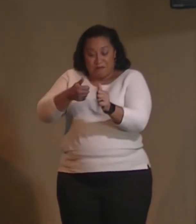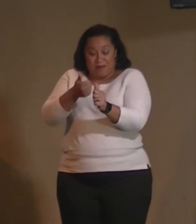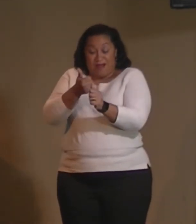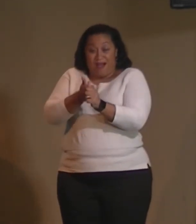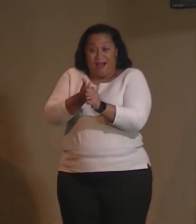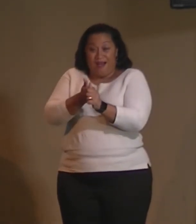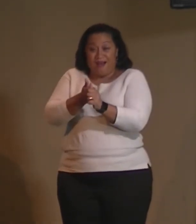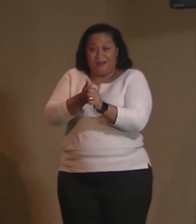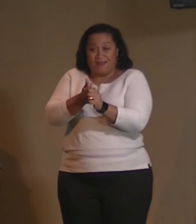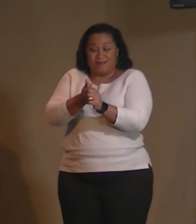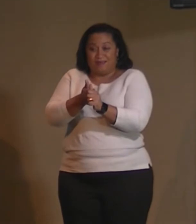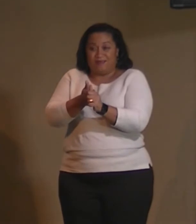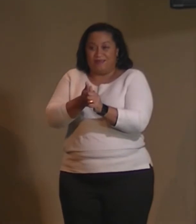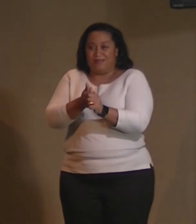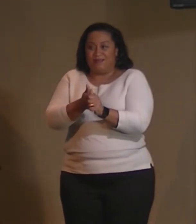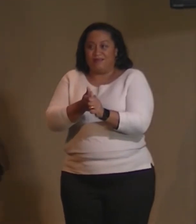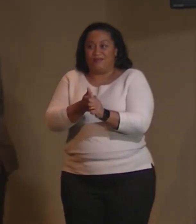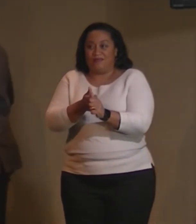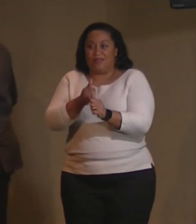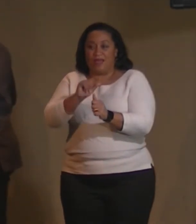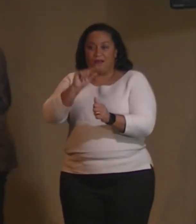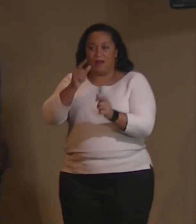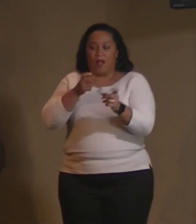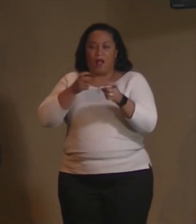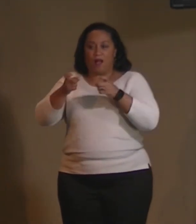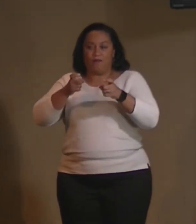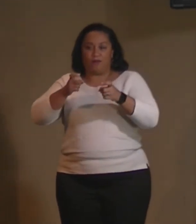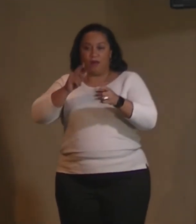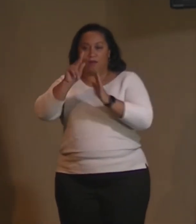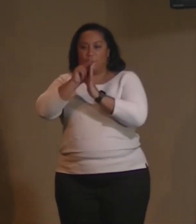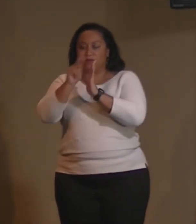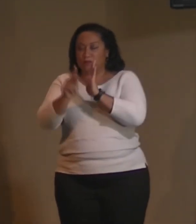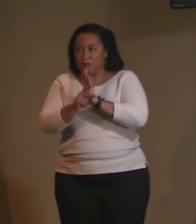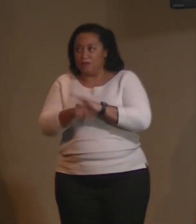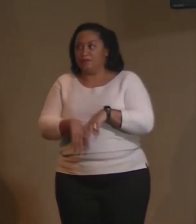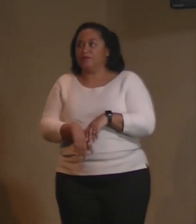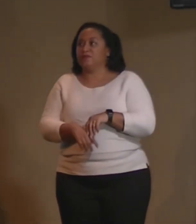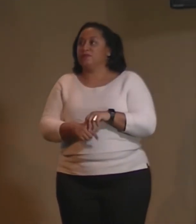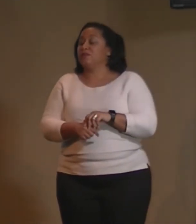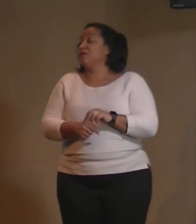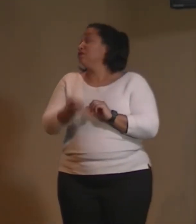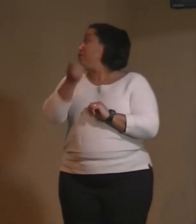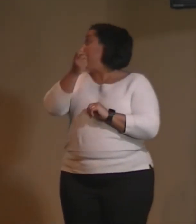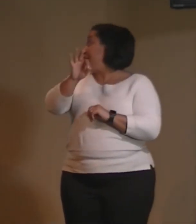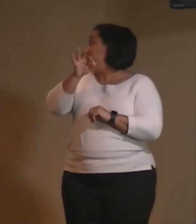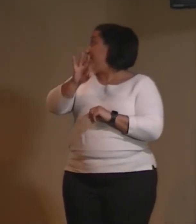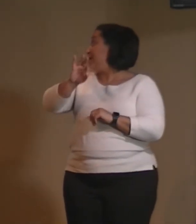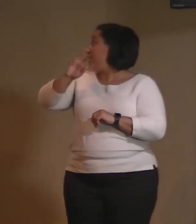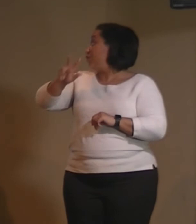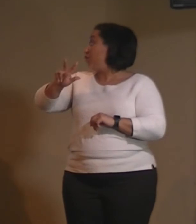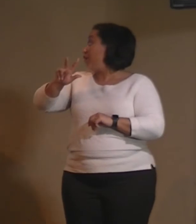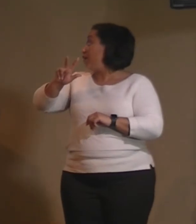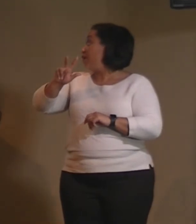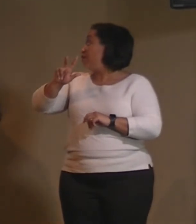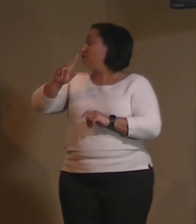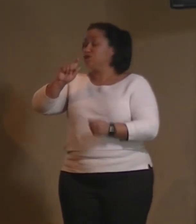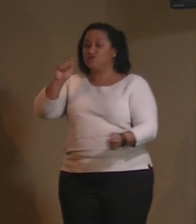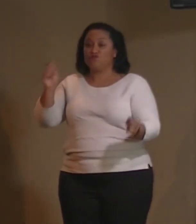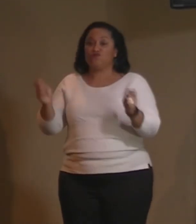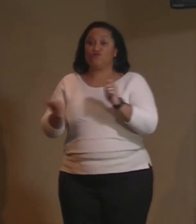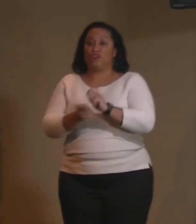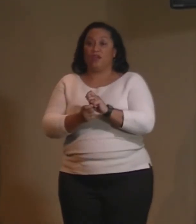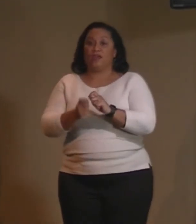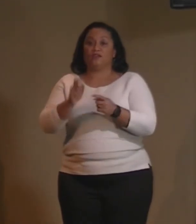governing principle of life itself. So in 1993, there were revisions made to